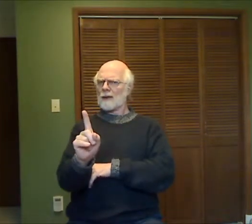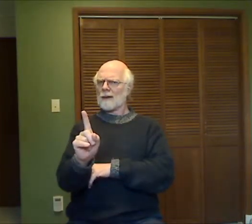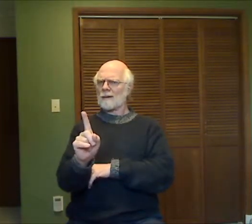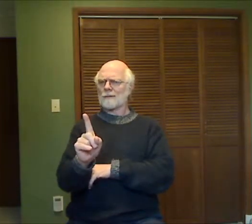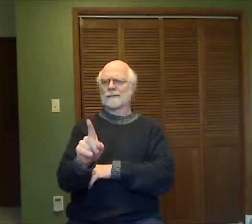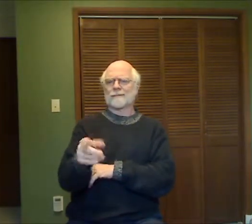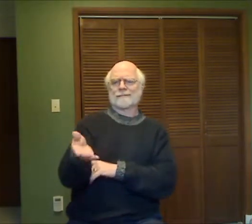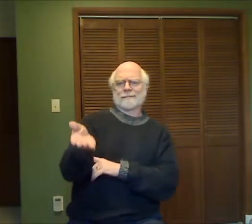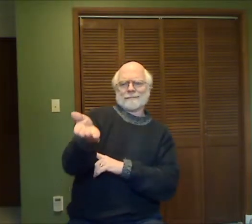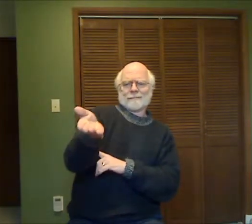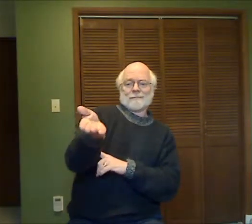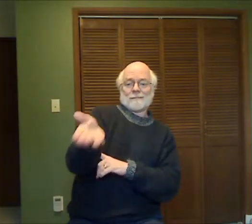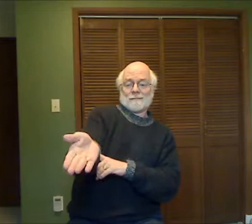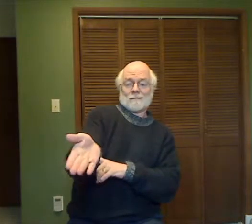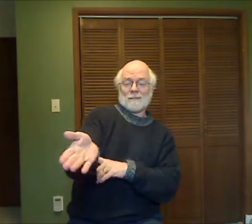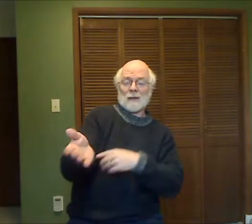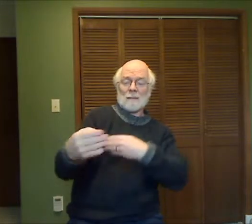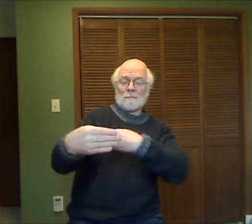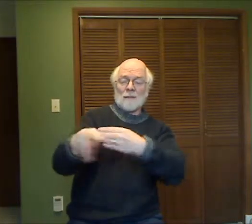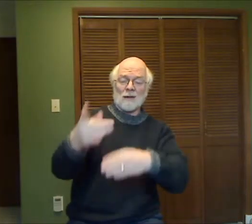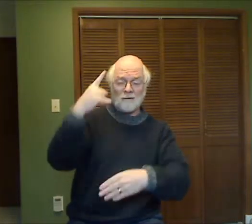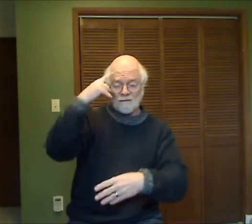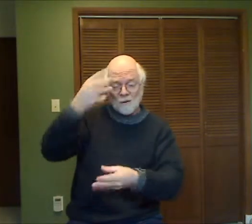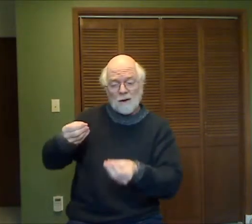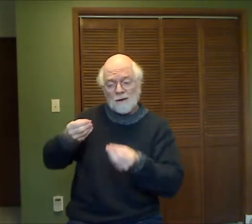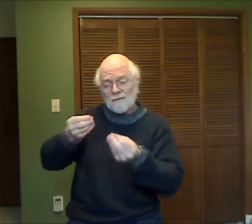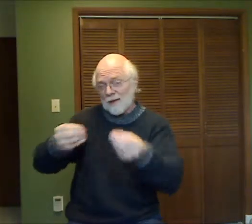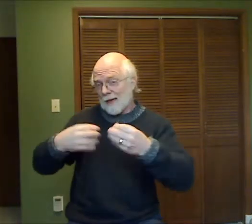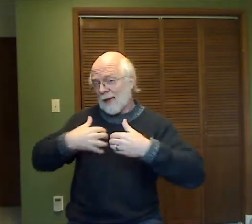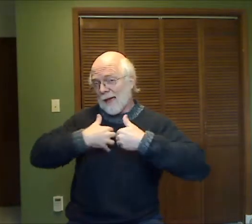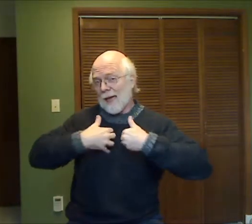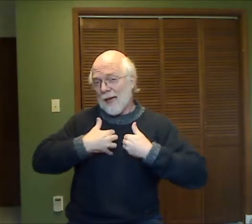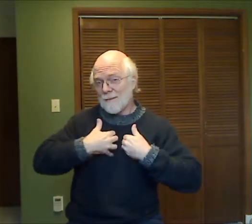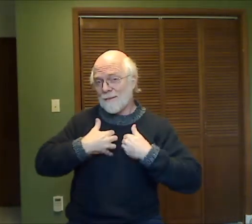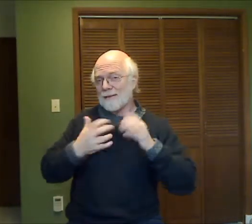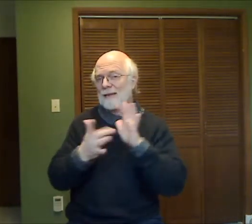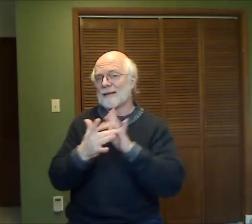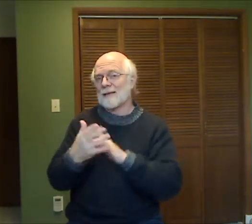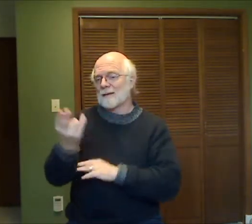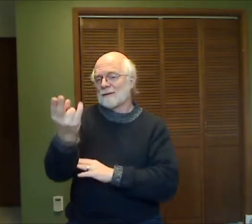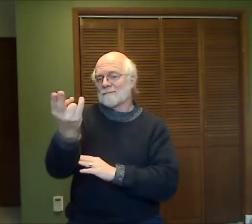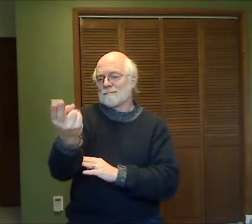was where? He was there, in the box for the feeding of animals.